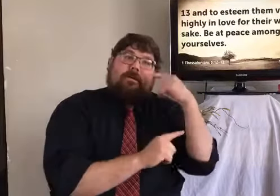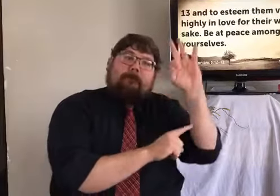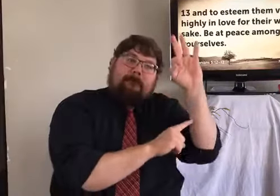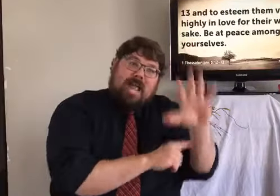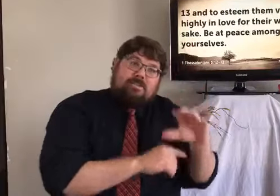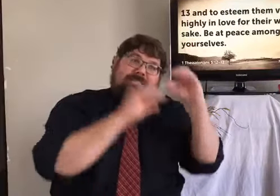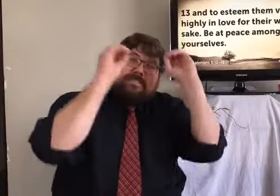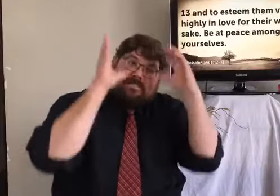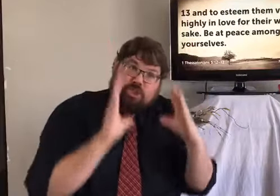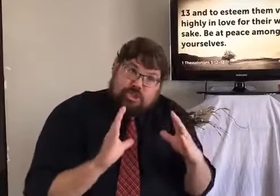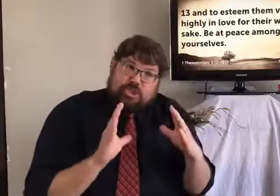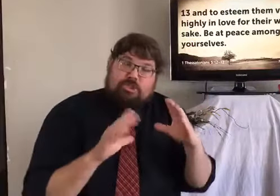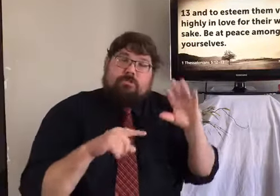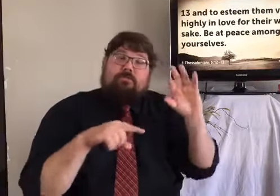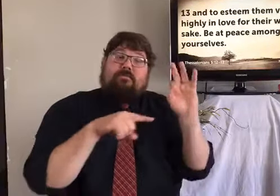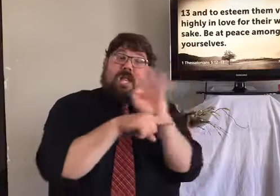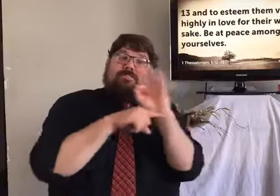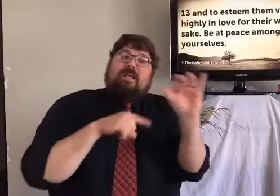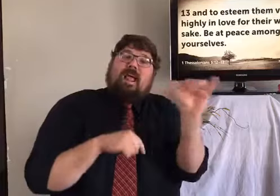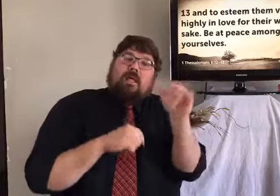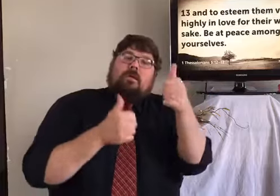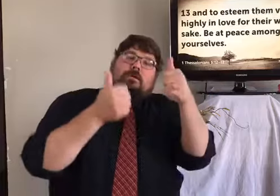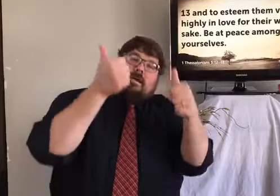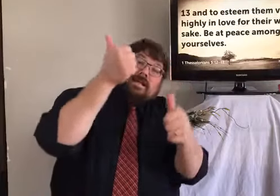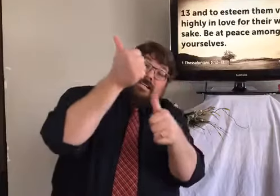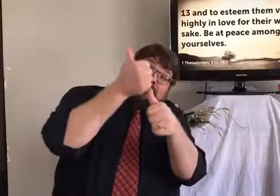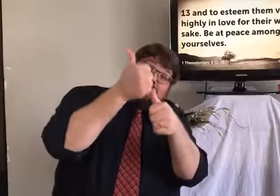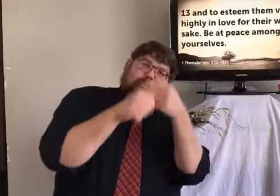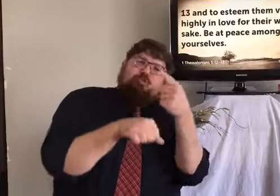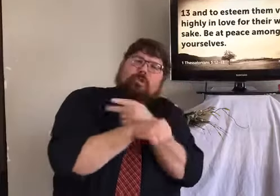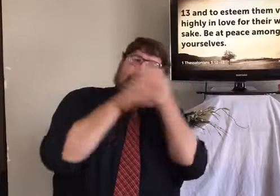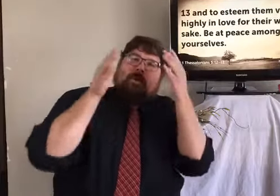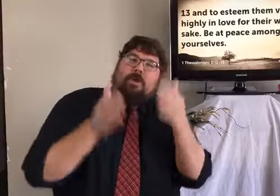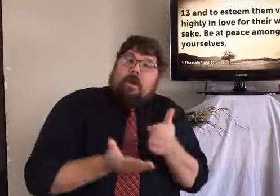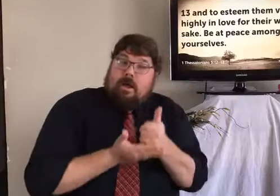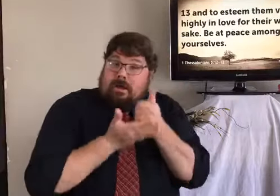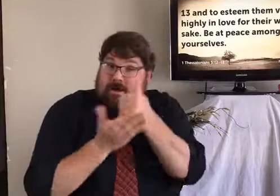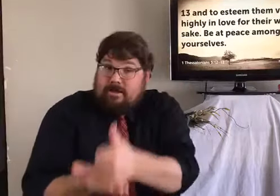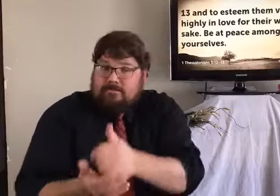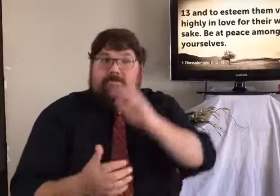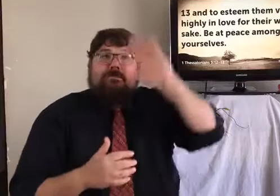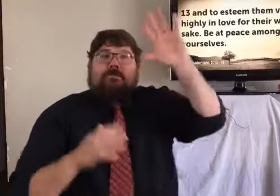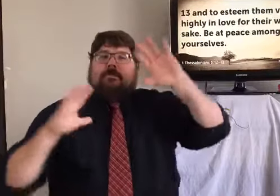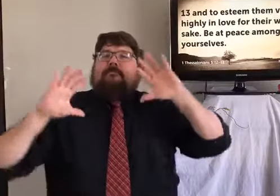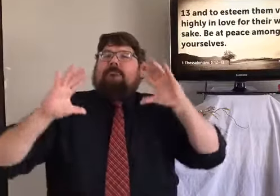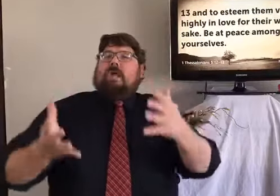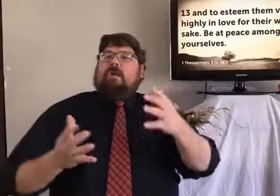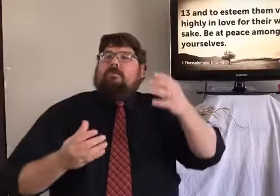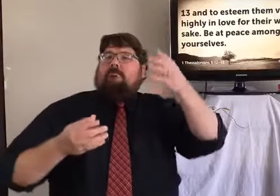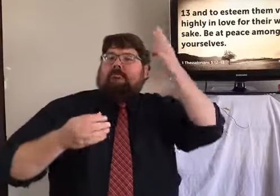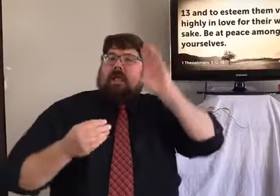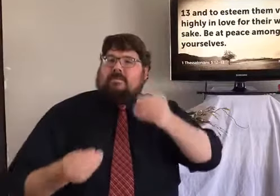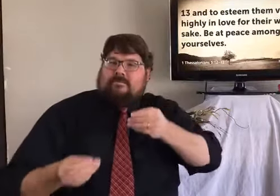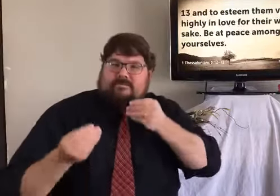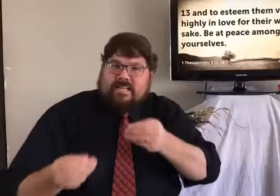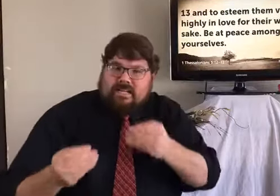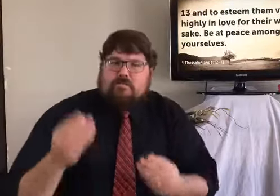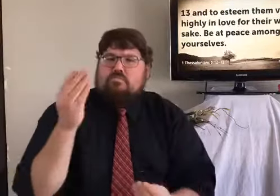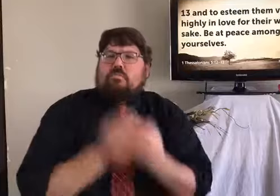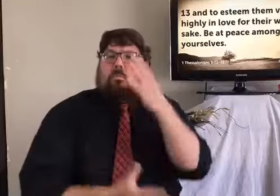lost. Jesus Christ gave skills for pastors and teachers to function as